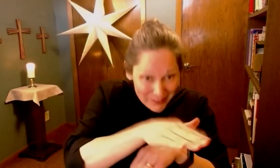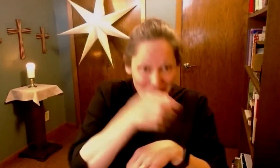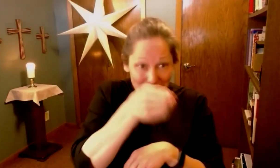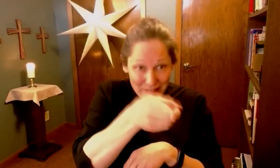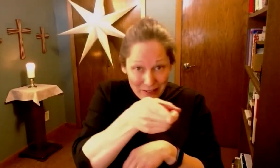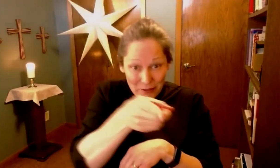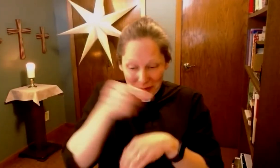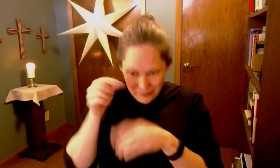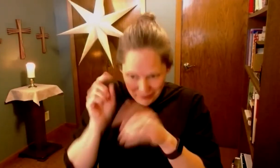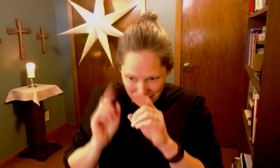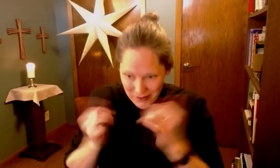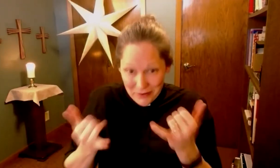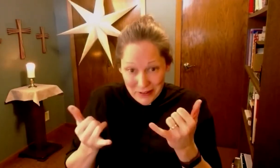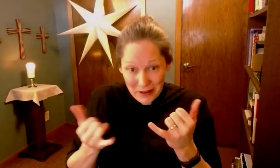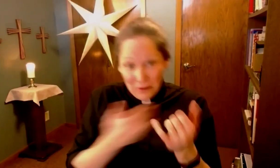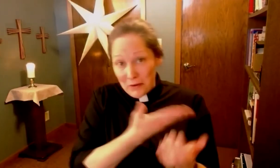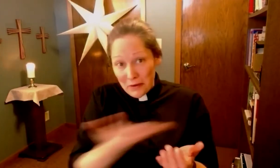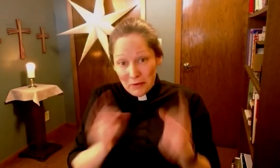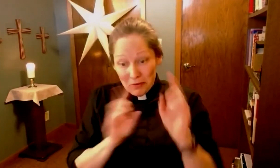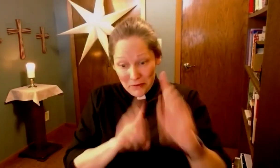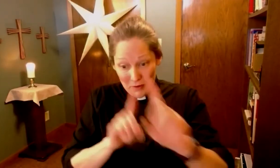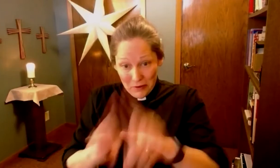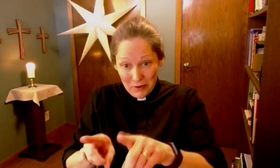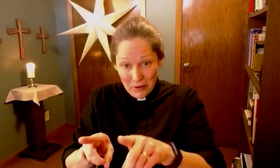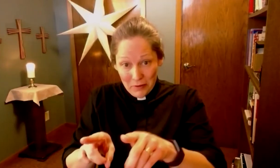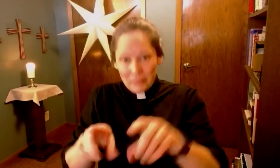As you go, receive this blessing.